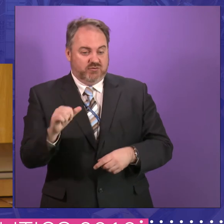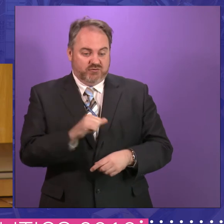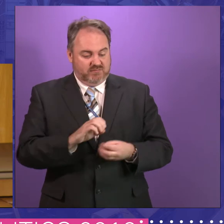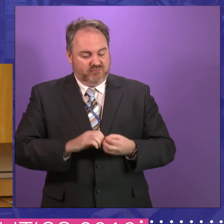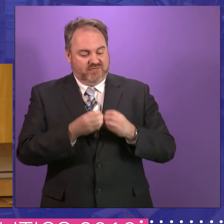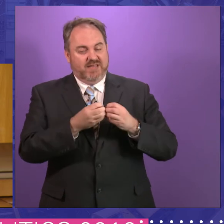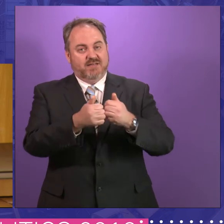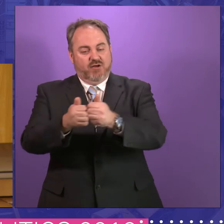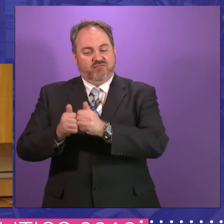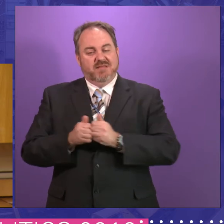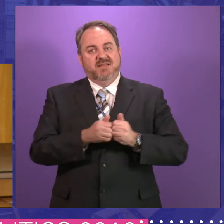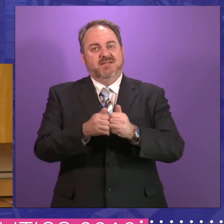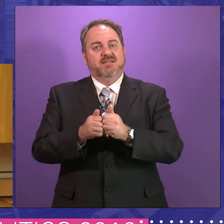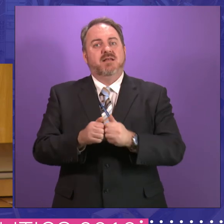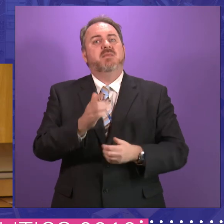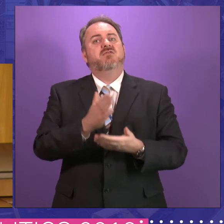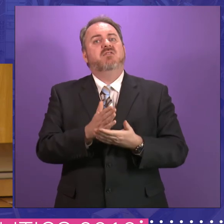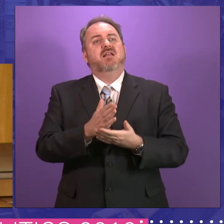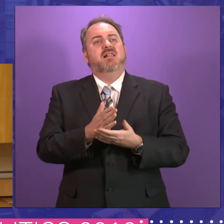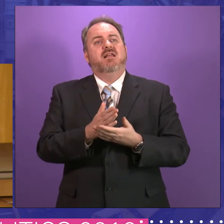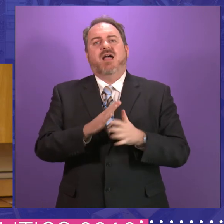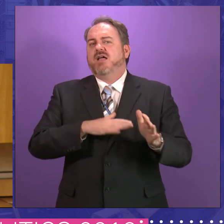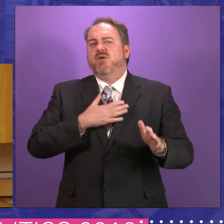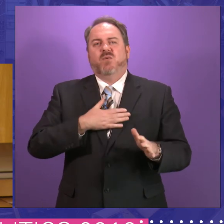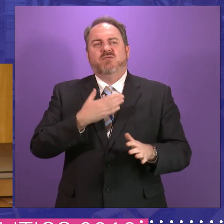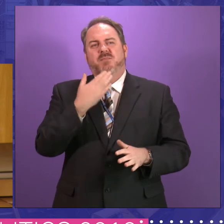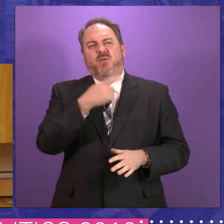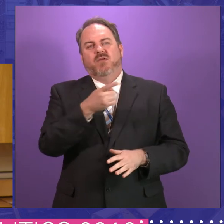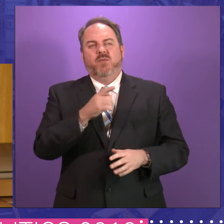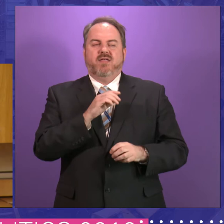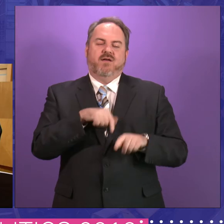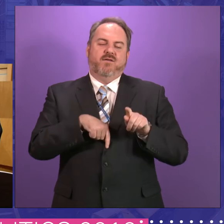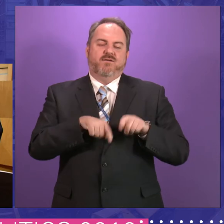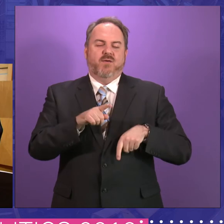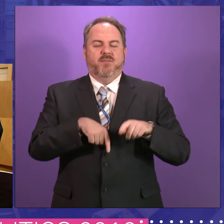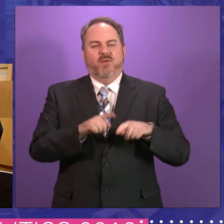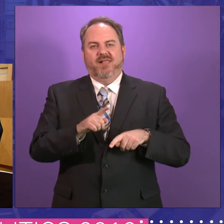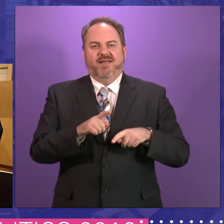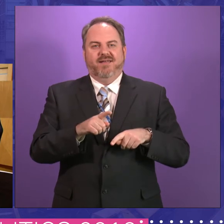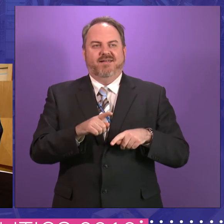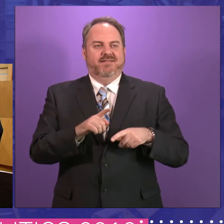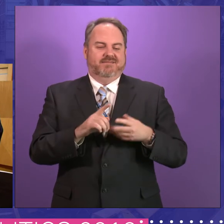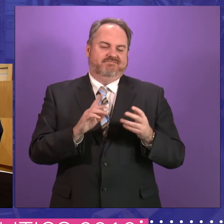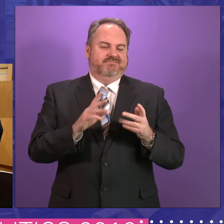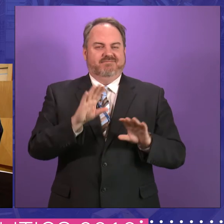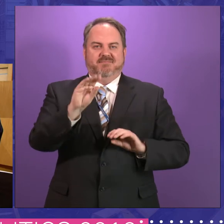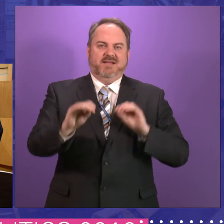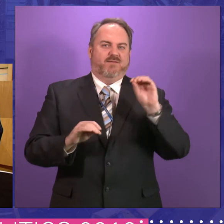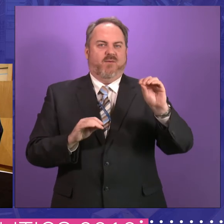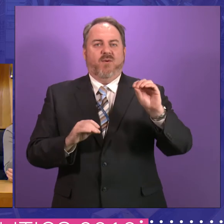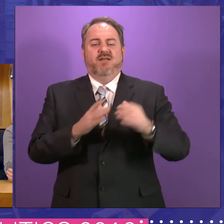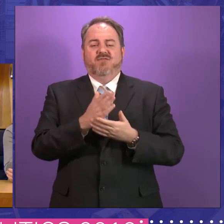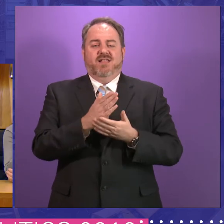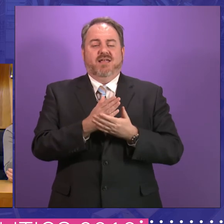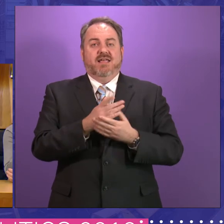But the other point, maybe if I could make an without boring people analogy with football, you know, if you're good enough, you're old enough. I I was in chair of